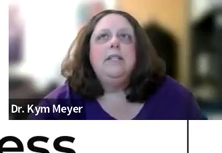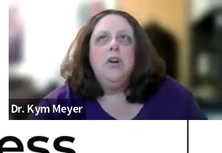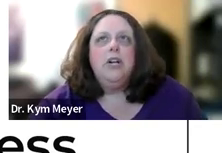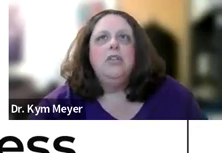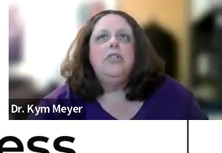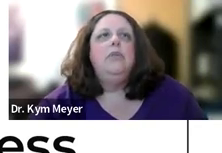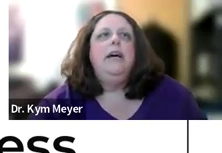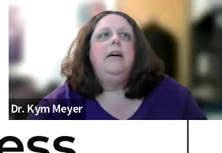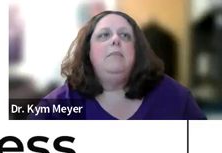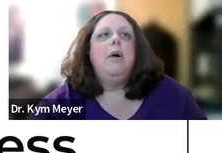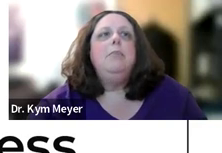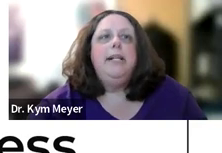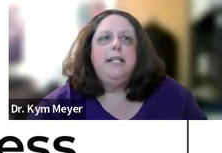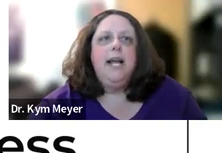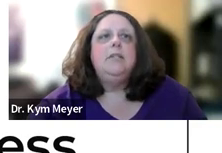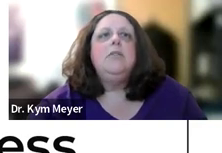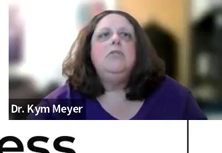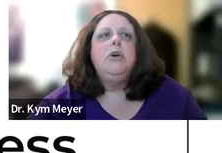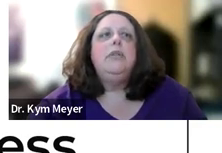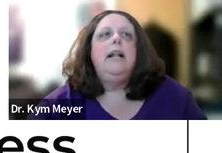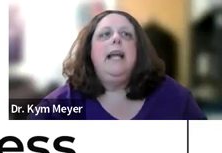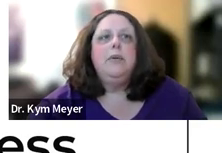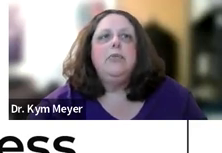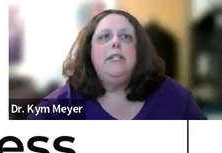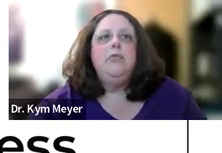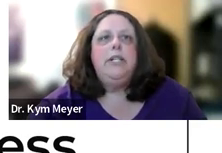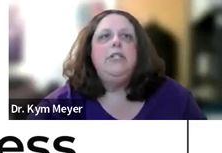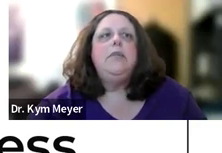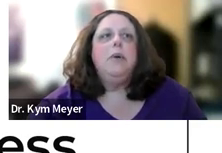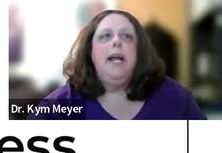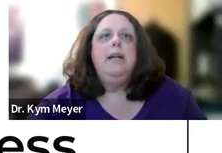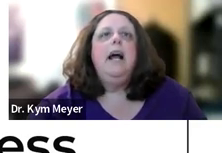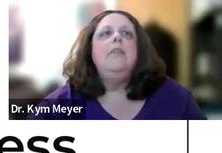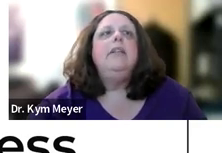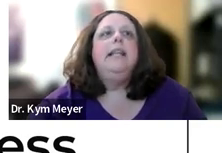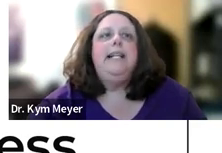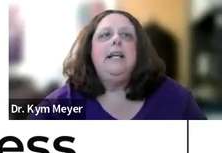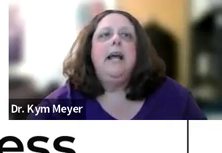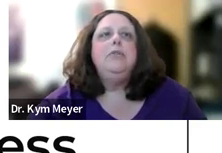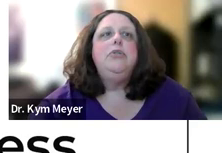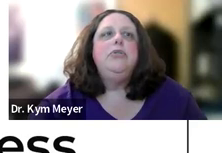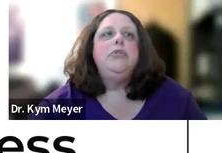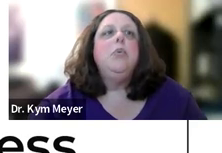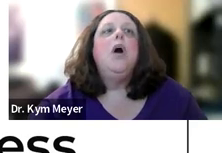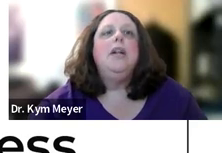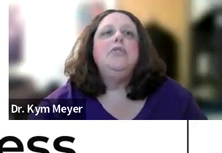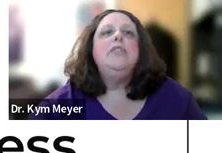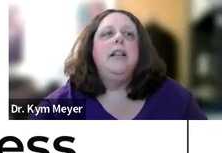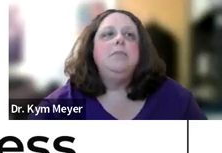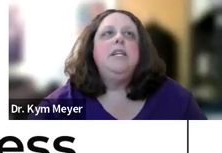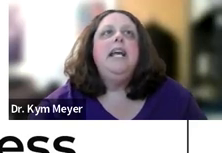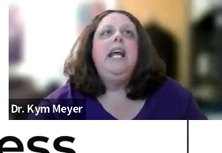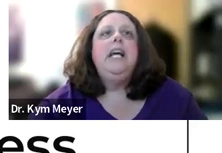And this article showed that MRI brain scans showed that language regions of the brain of the late language users were